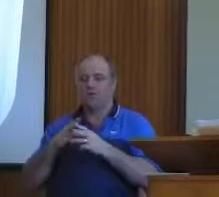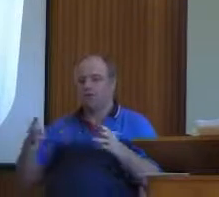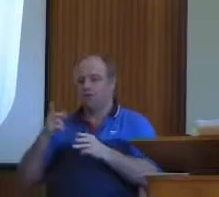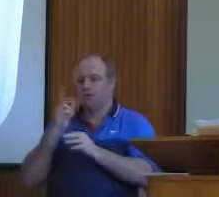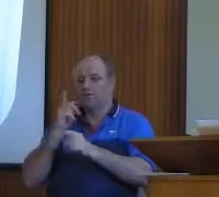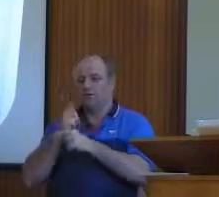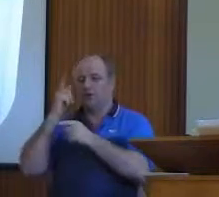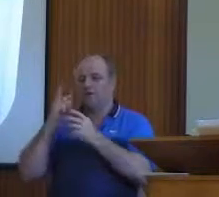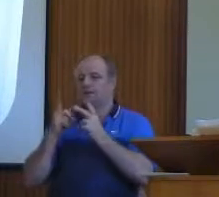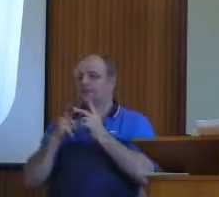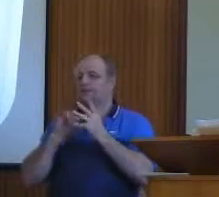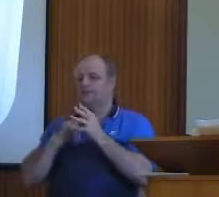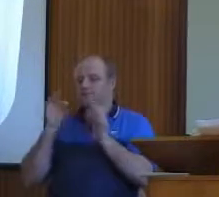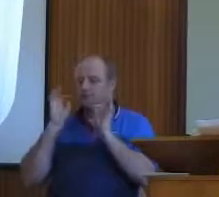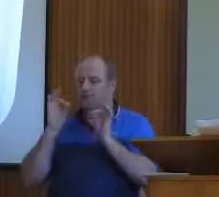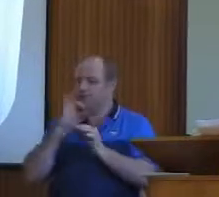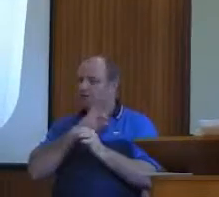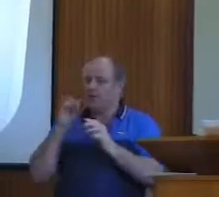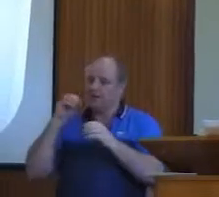and to tell them when they were ready to listen.